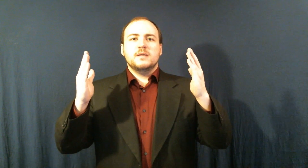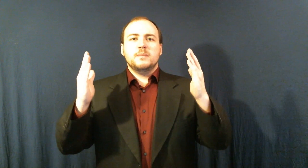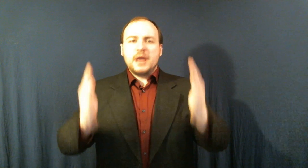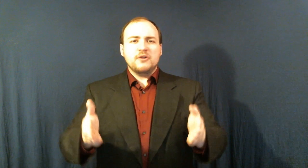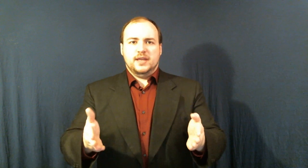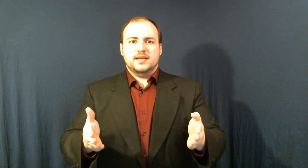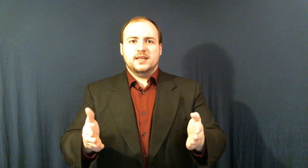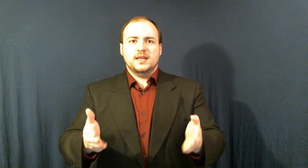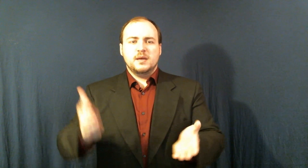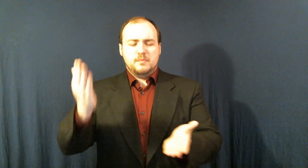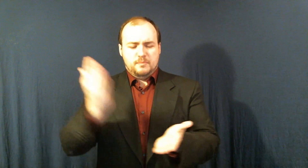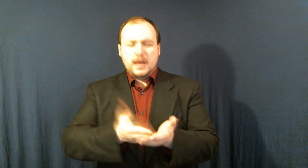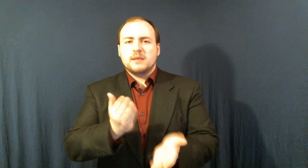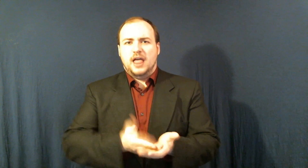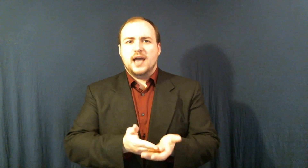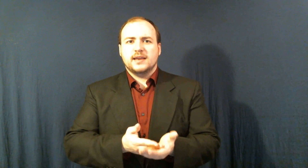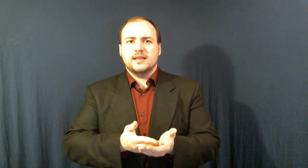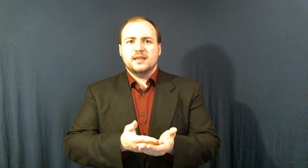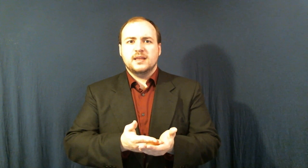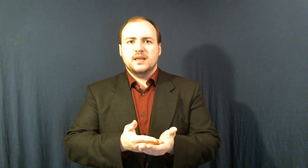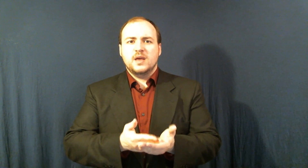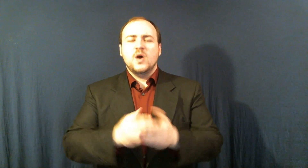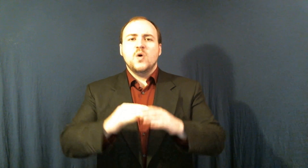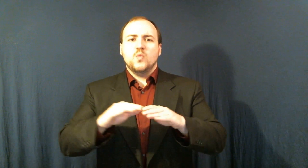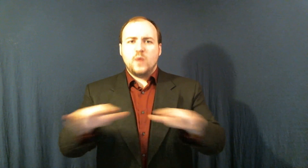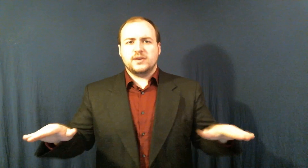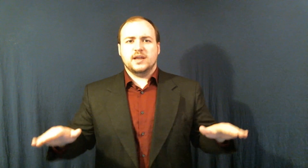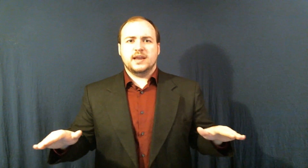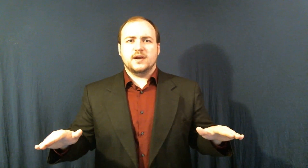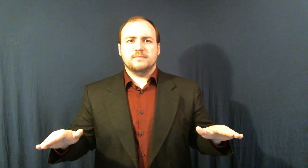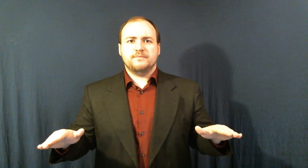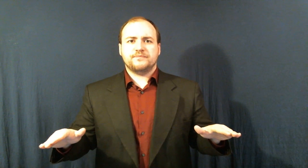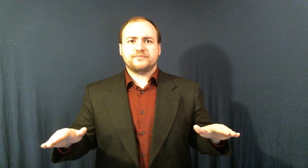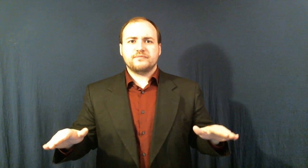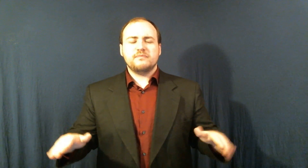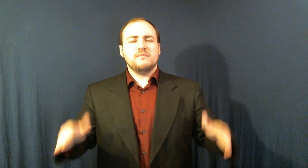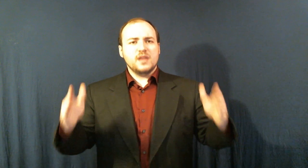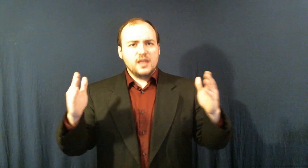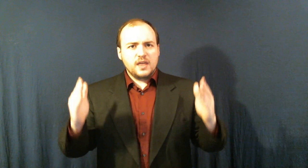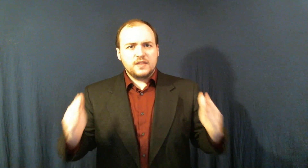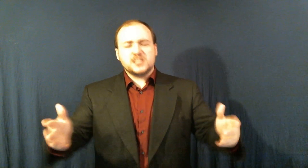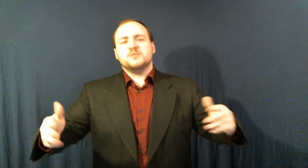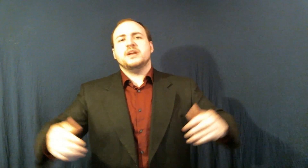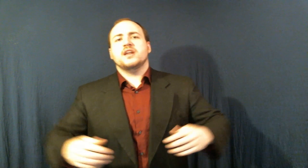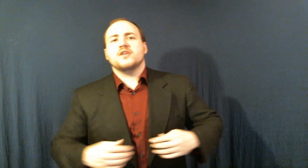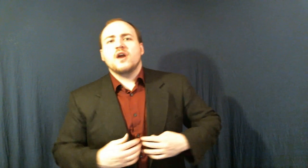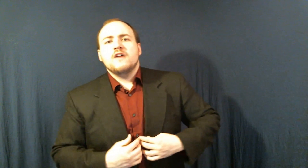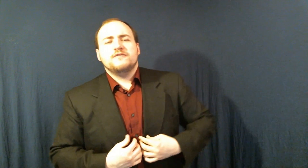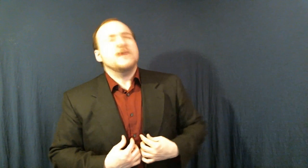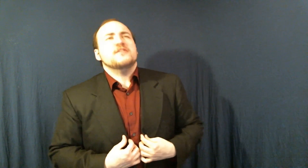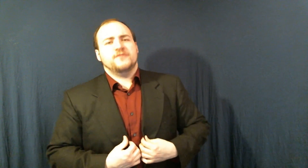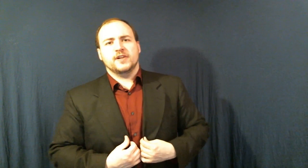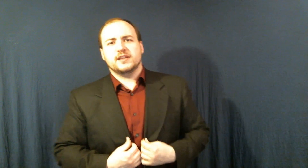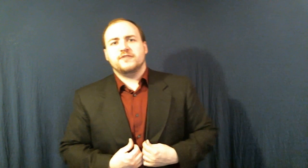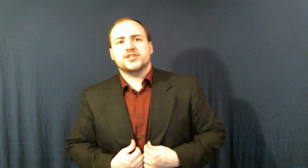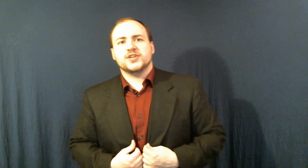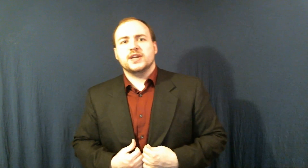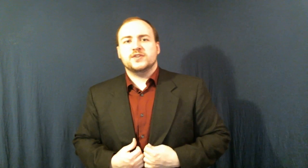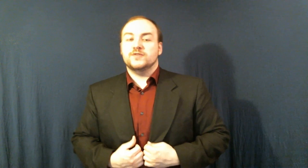Period Bottom line We're done here This has been another fun filled adventure into